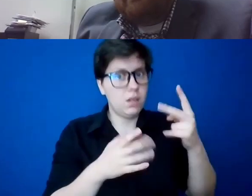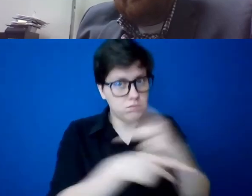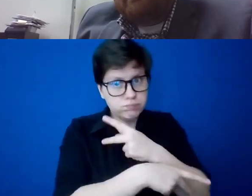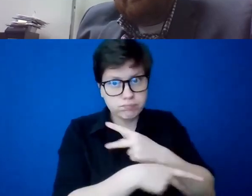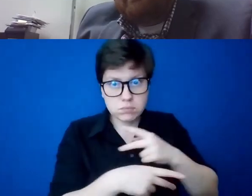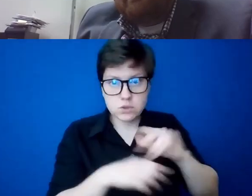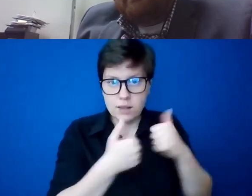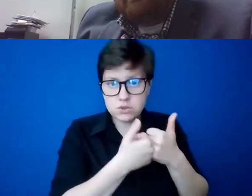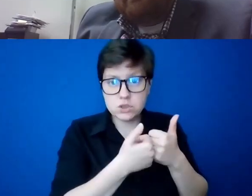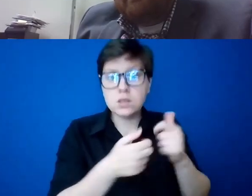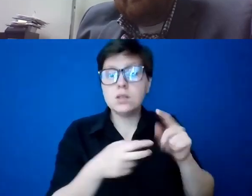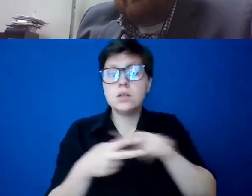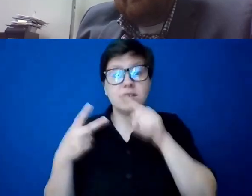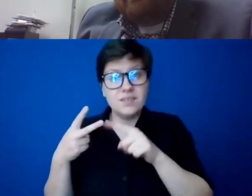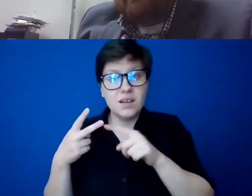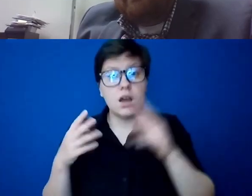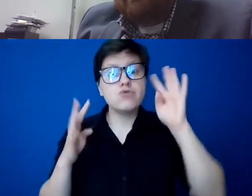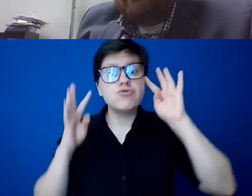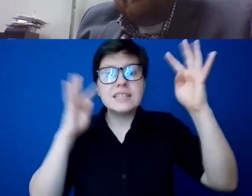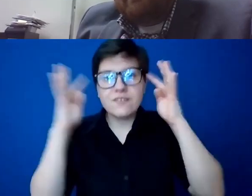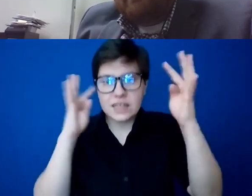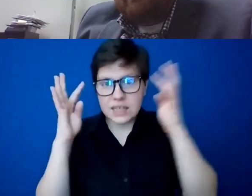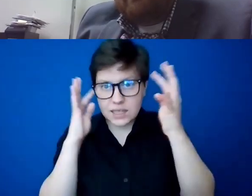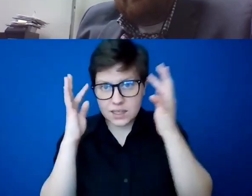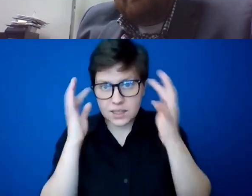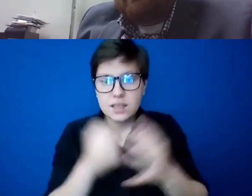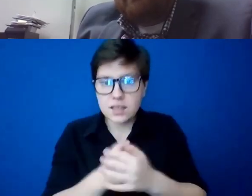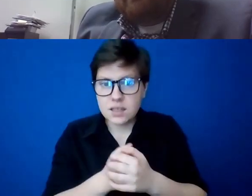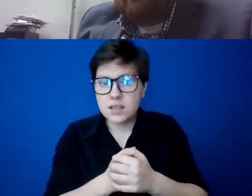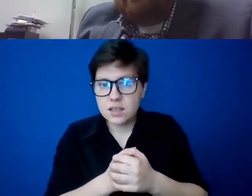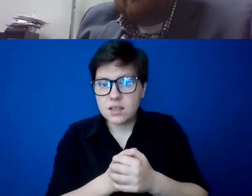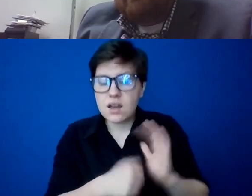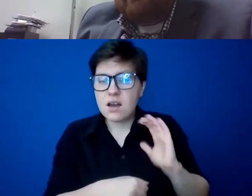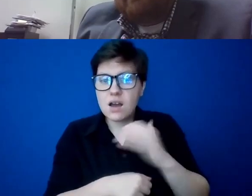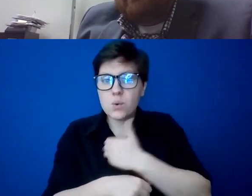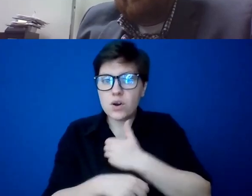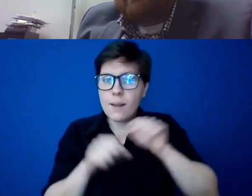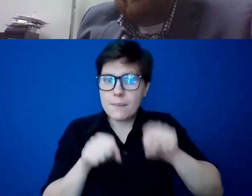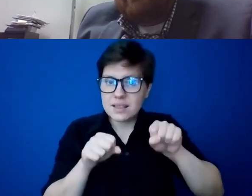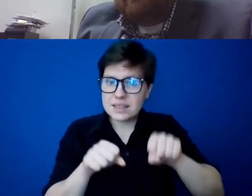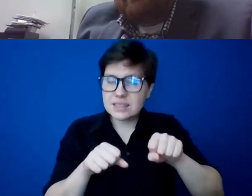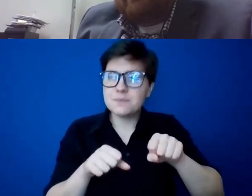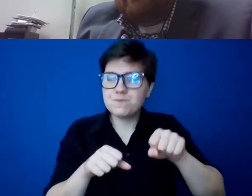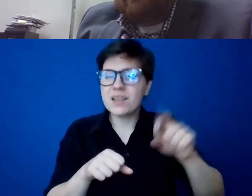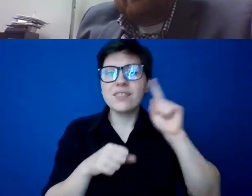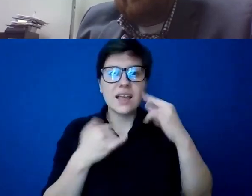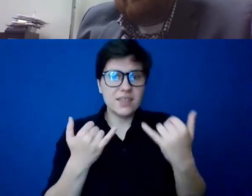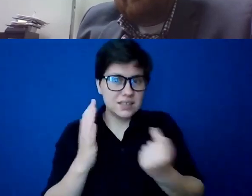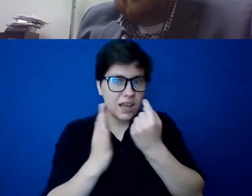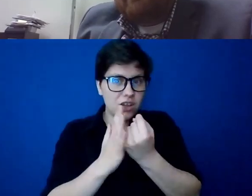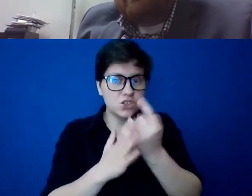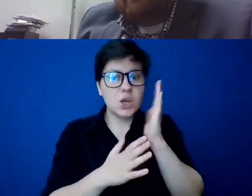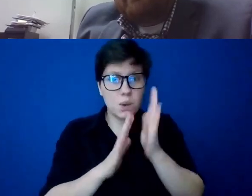uh, the issue of creativity. And so the, ability, I think this is an age in which we are going to become